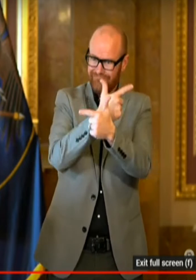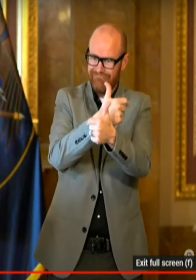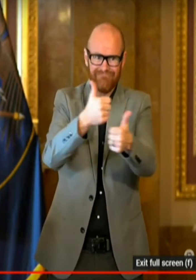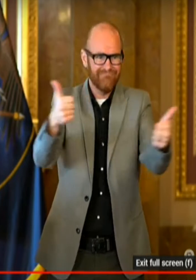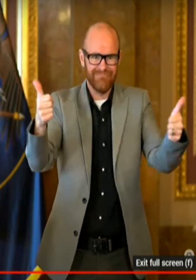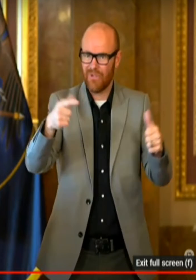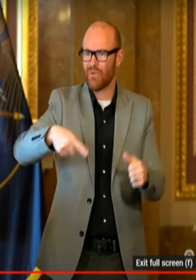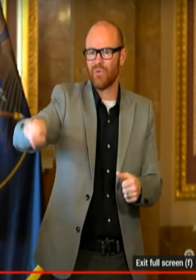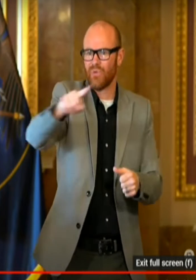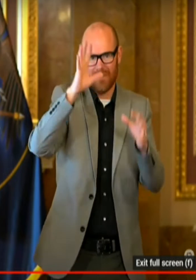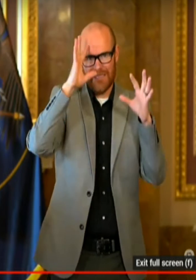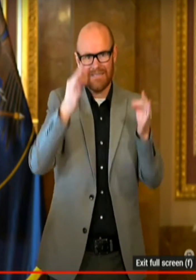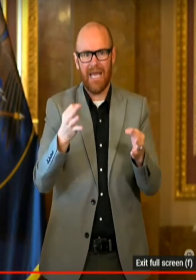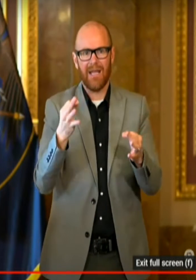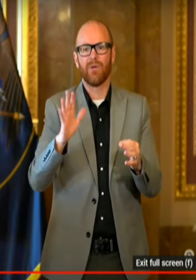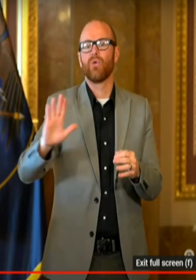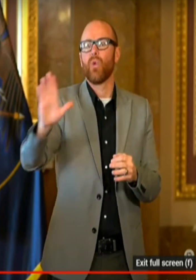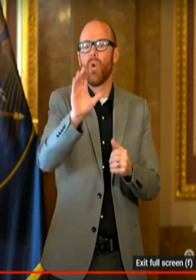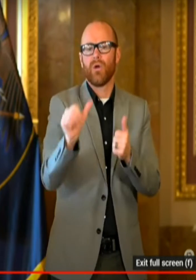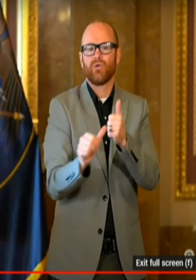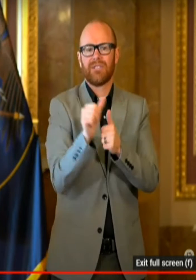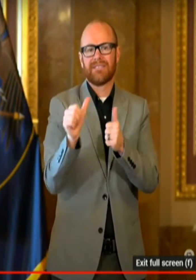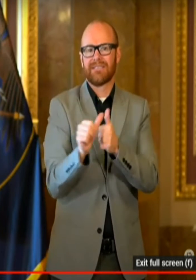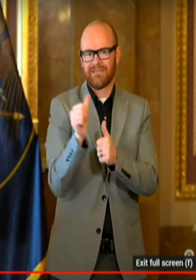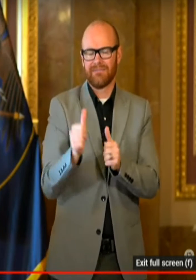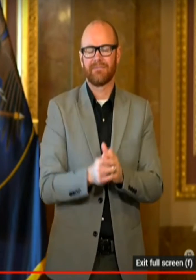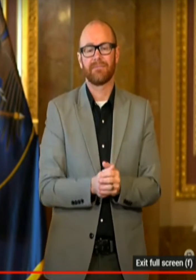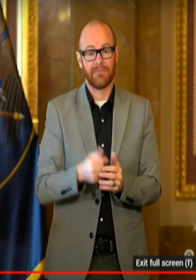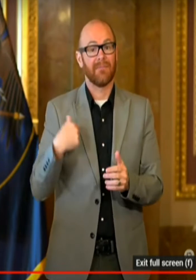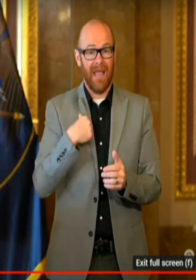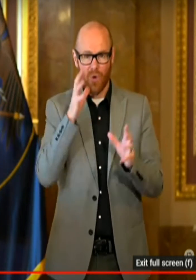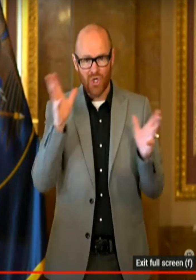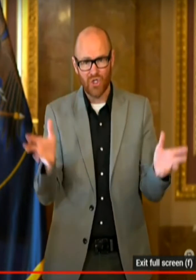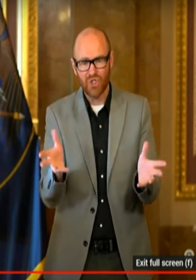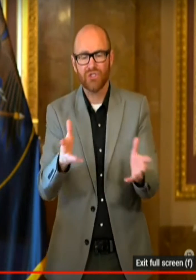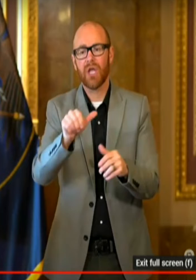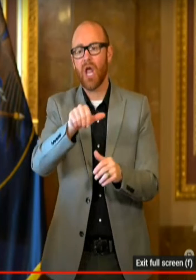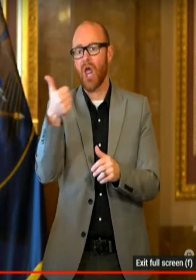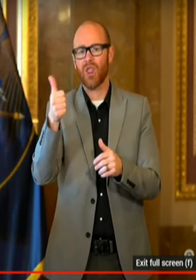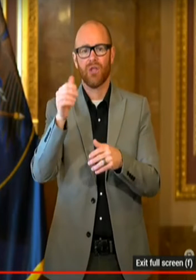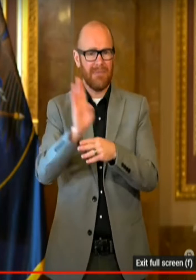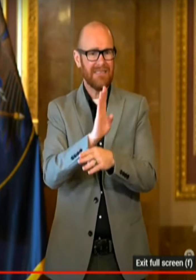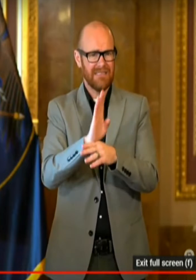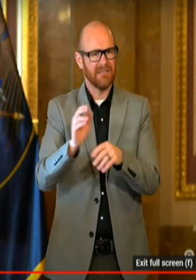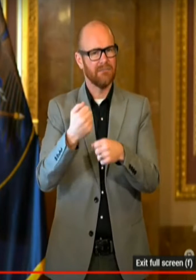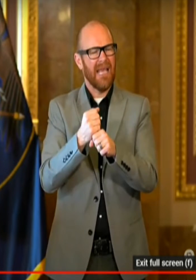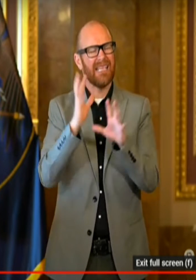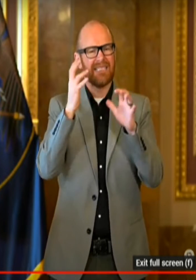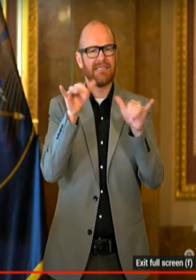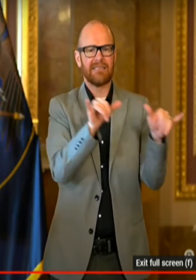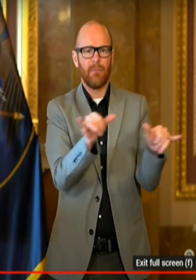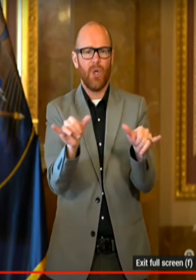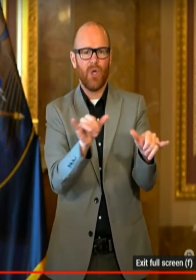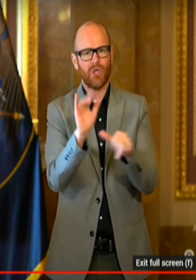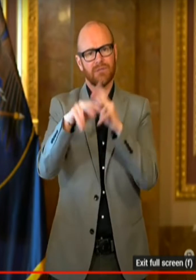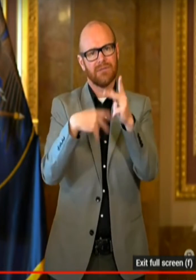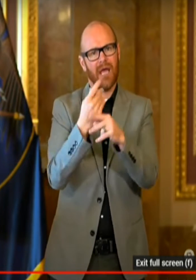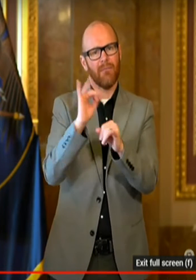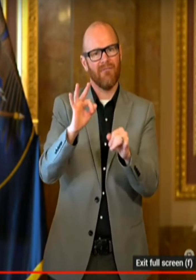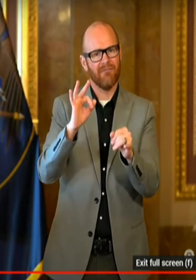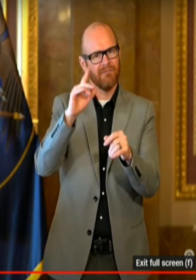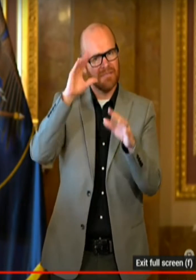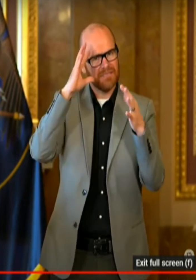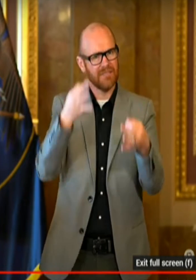to make. And I would encourage other organizations and businesses across the state to have those similar discussions